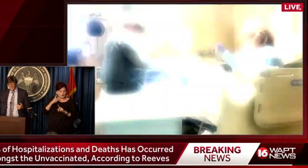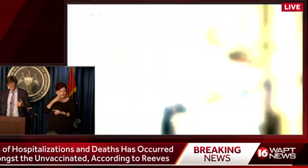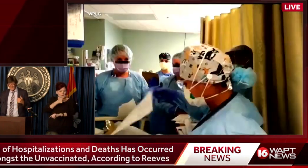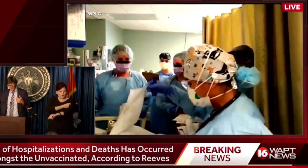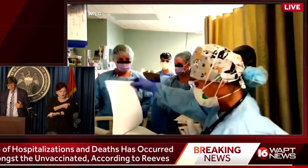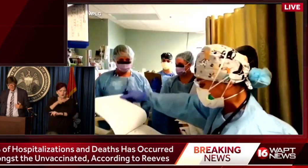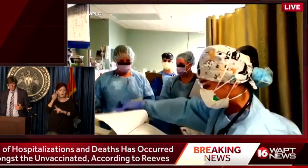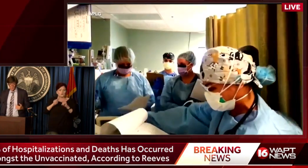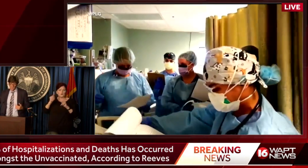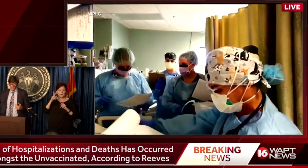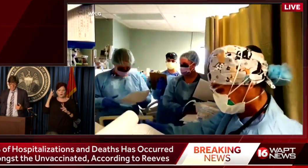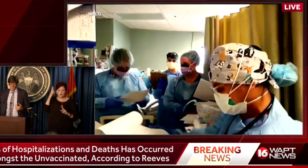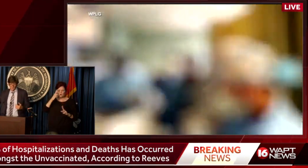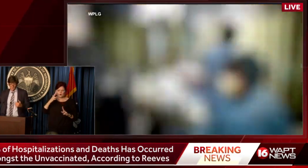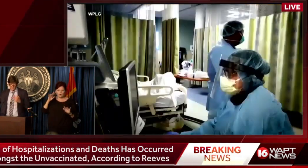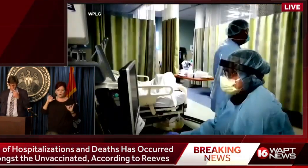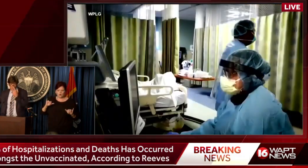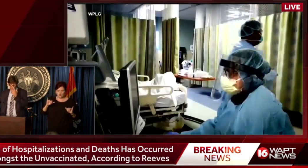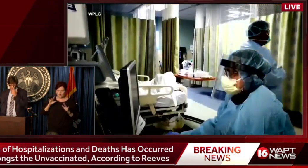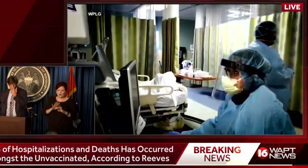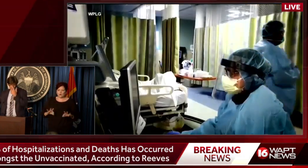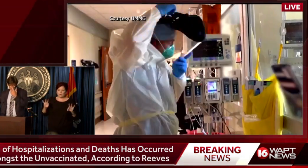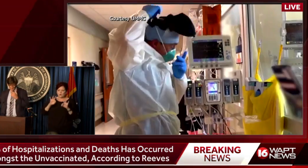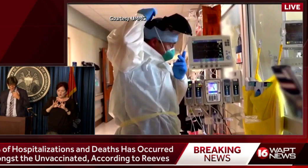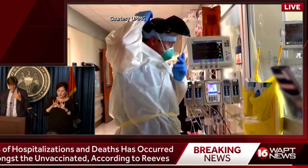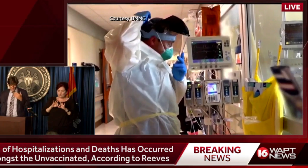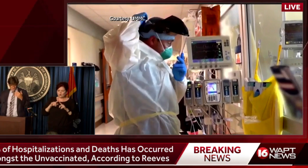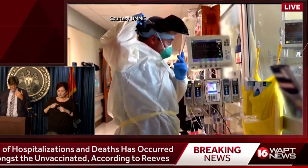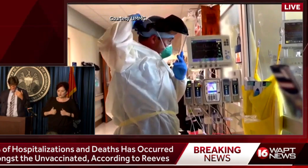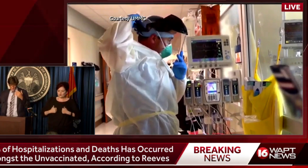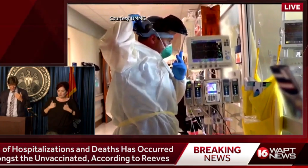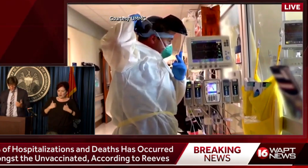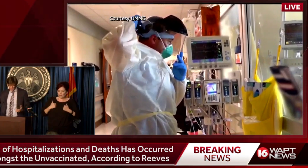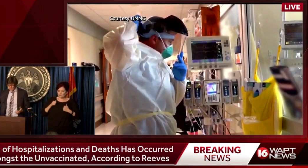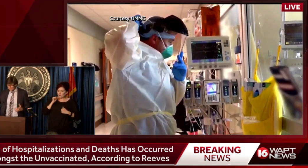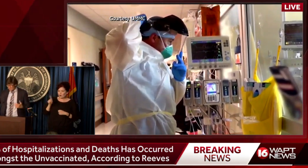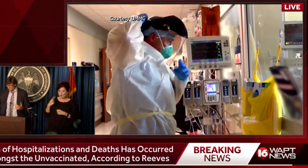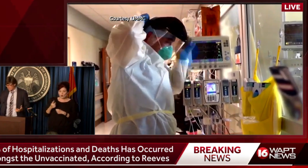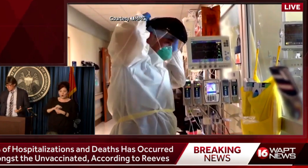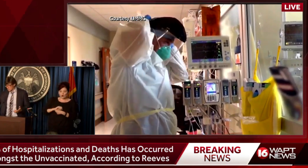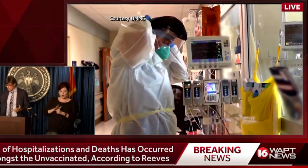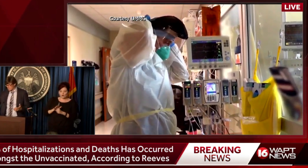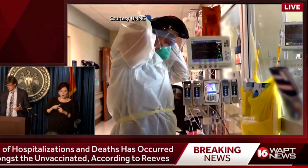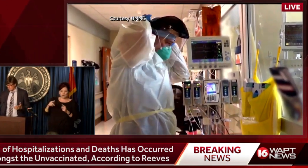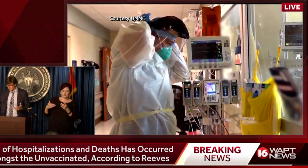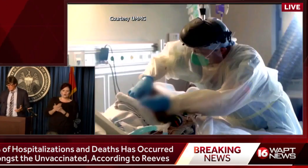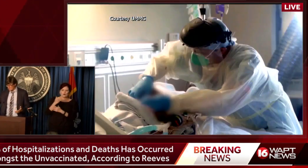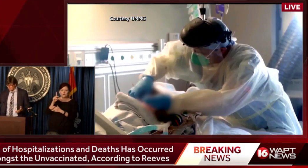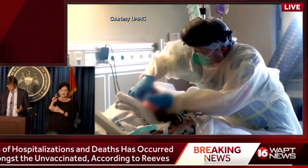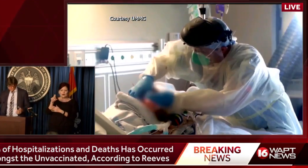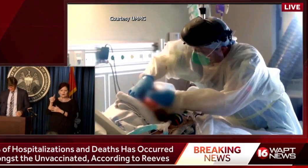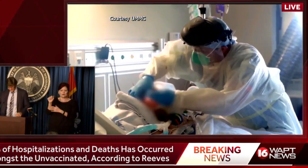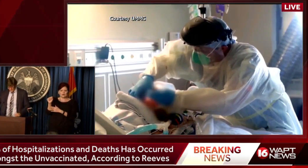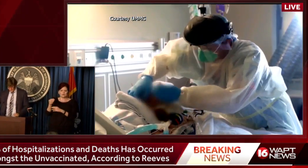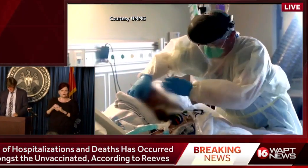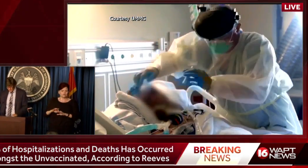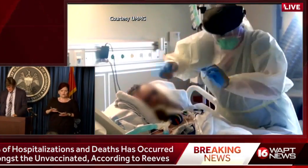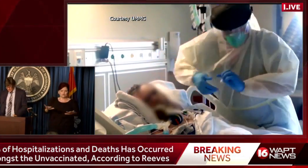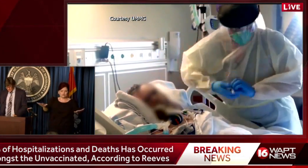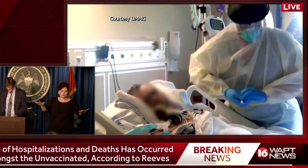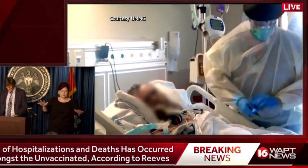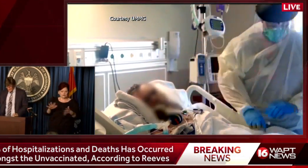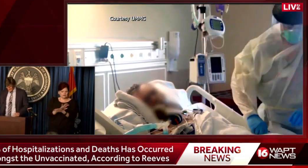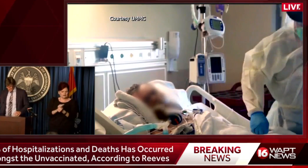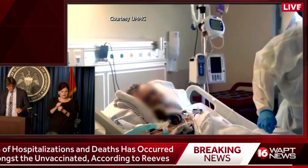recognizing how important that is to surviving not only COVID, but the Delta surge, which has been so destructive for the state of